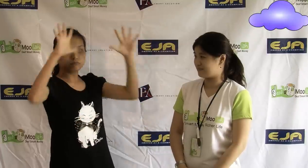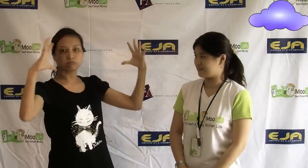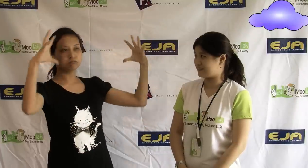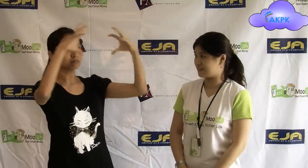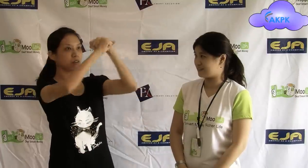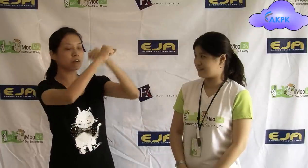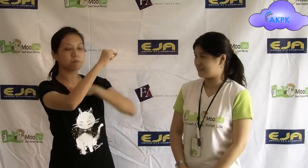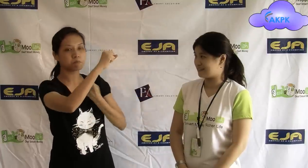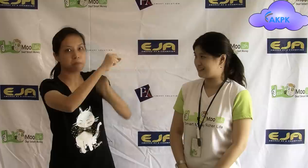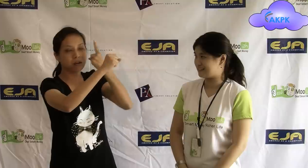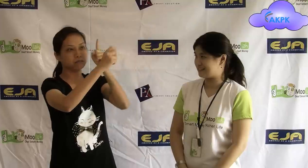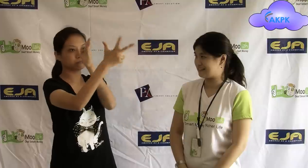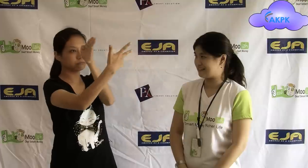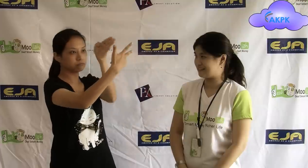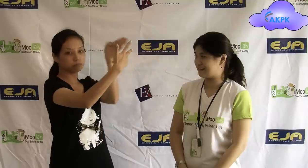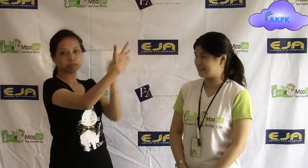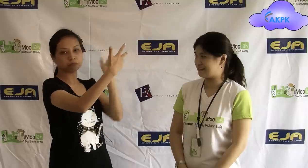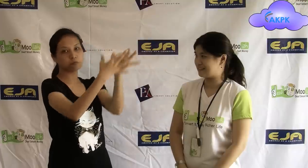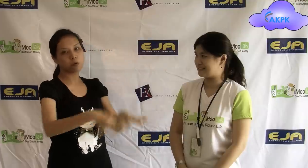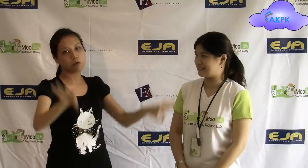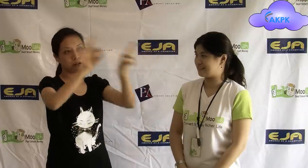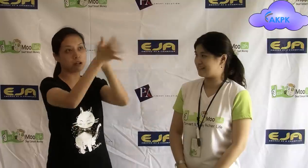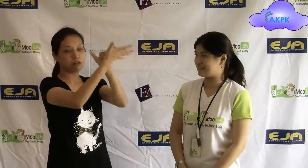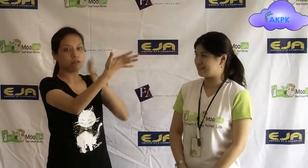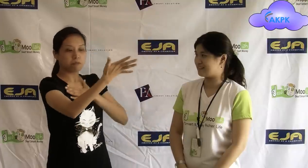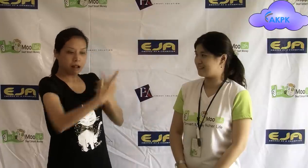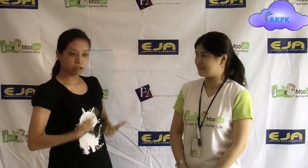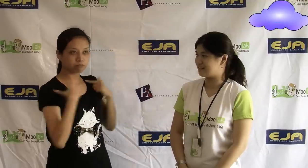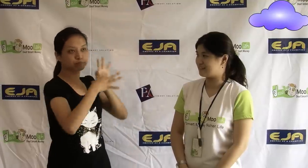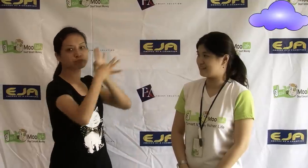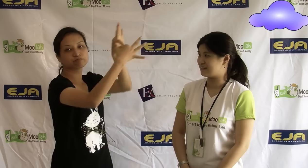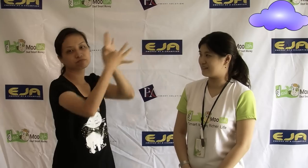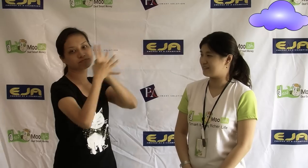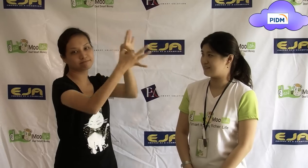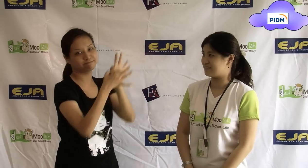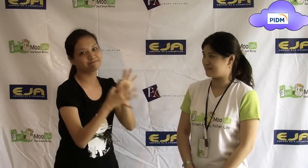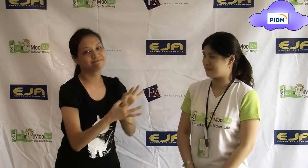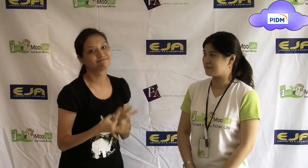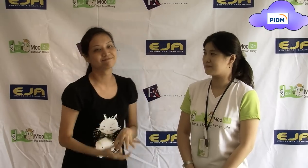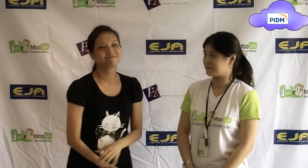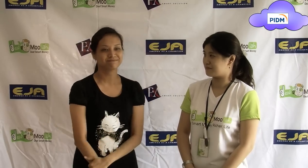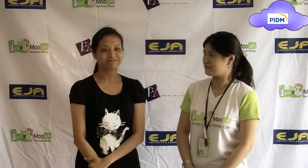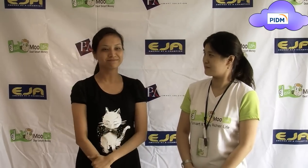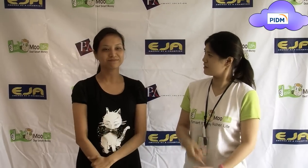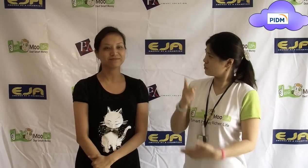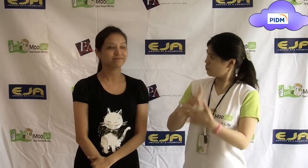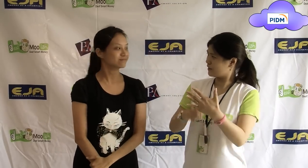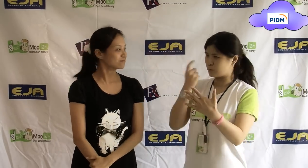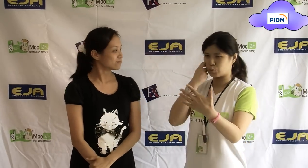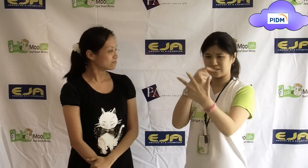organize my money. But now, everything's so much clearer. I know exactly what I'm supposed to be doing. And I feel, really, I could relate to a lot of